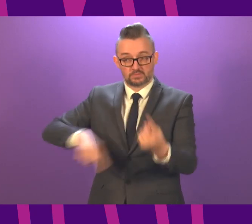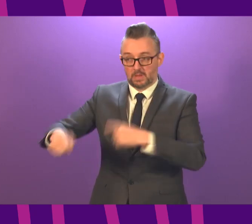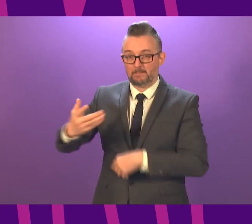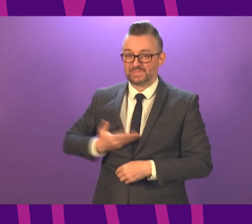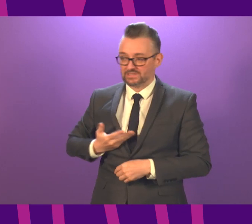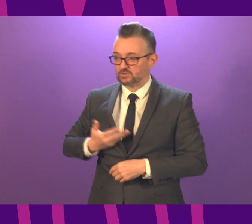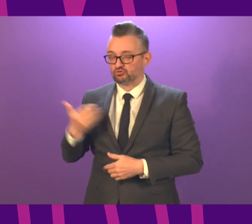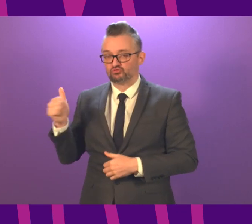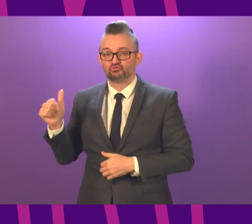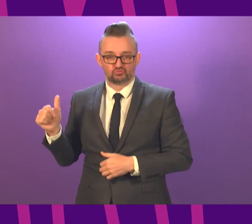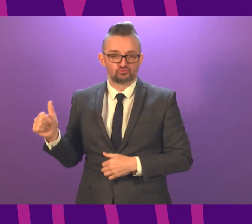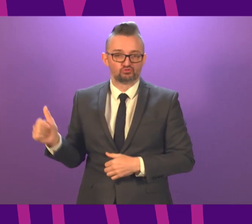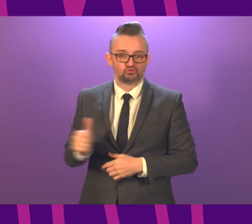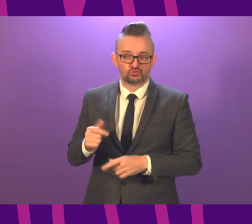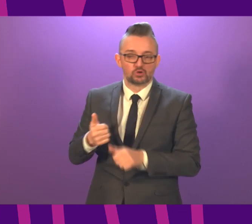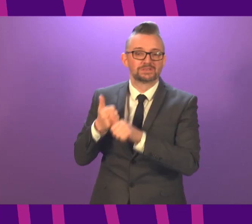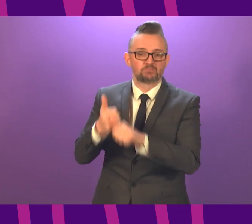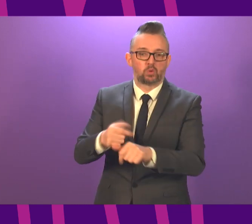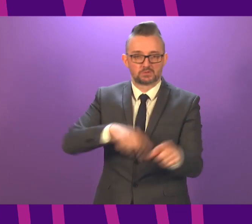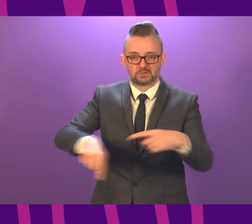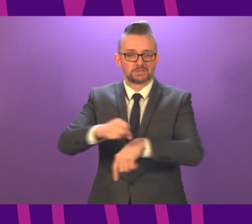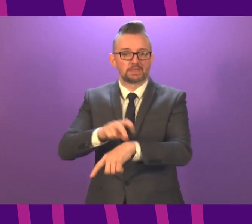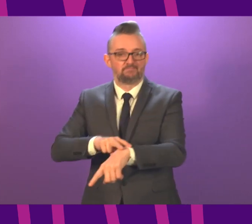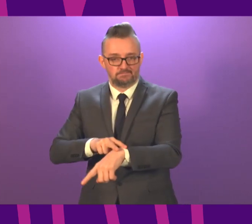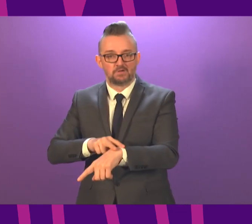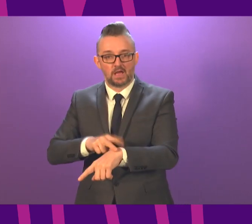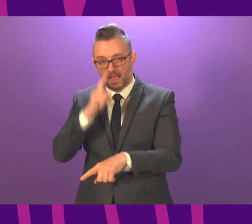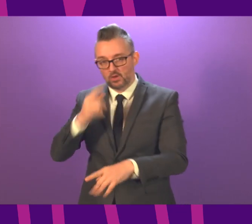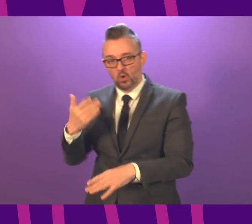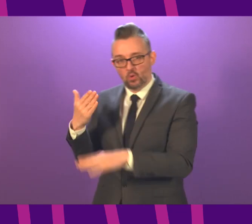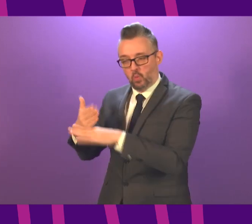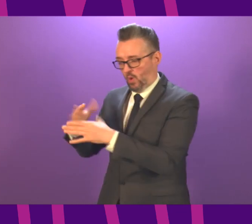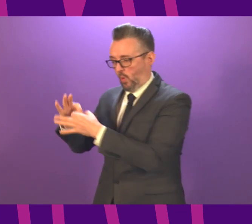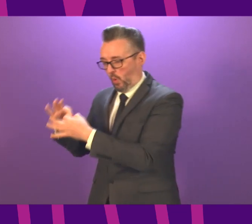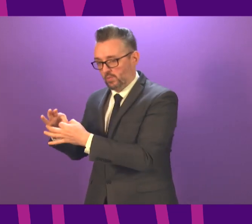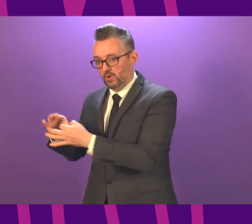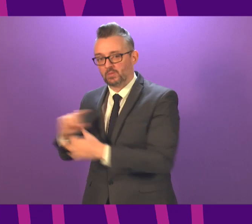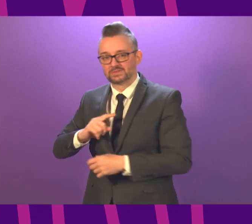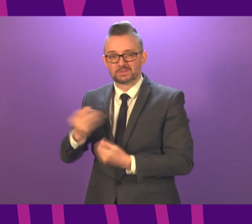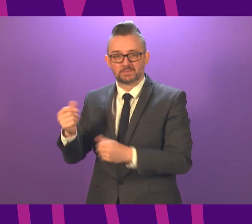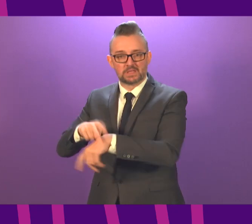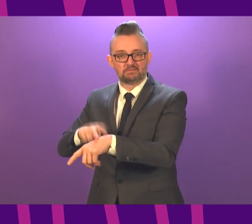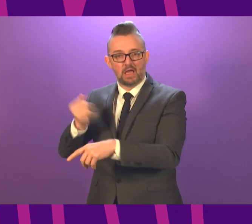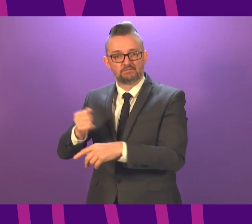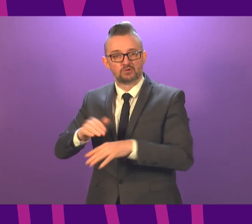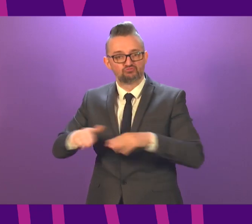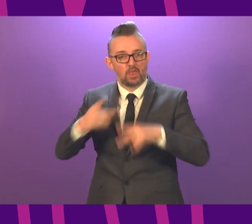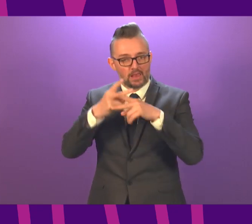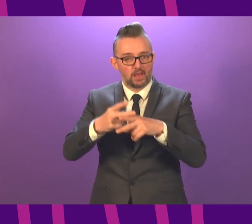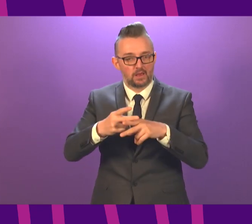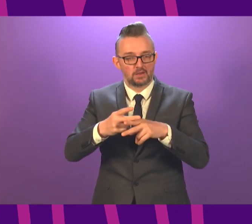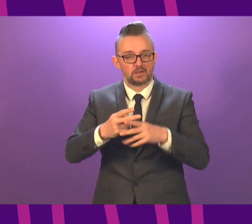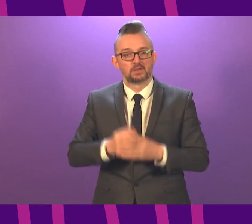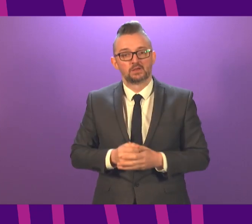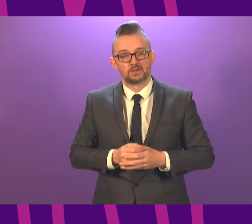do everything they can to support their workers to work from home and to support workers who have childcare responsibilities and we will keep parliament updated in